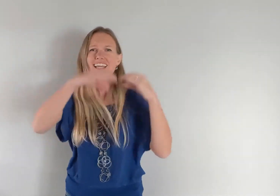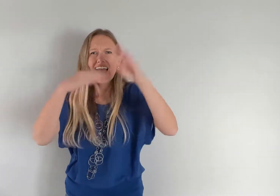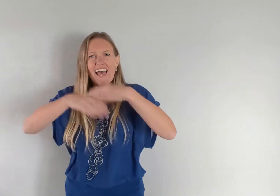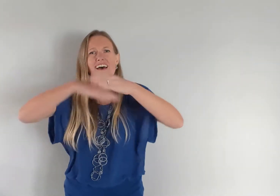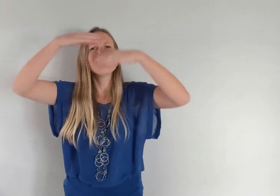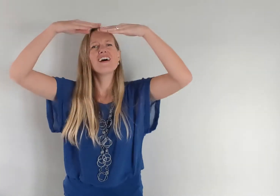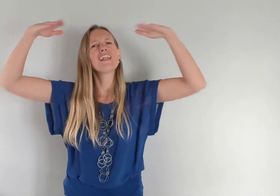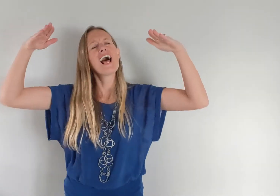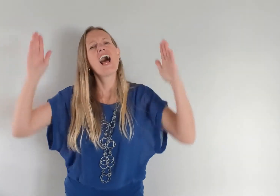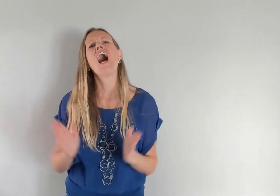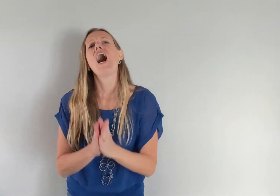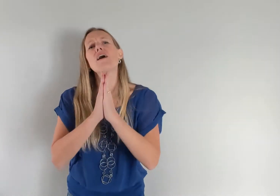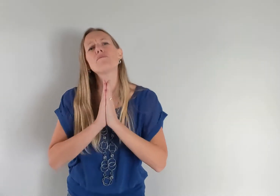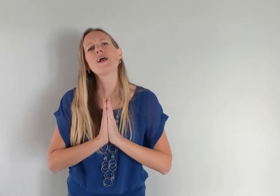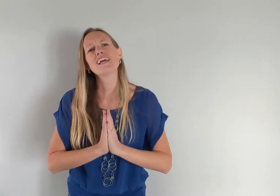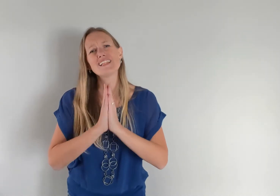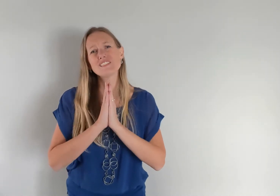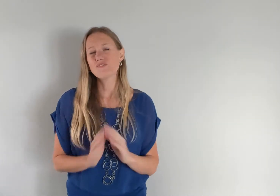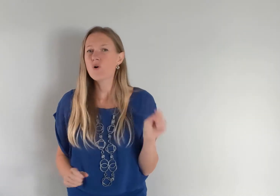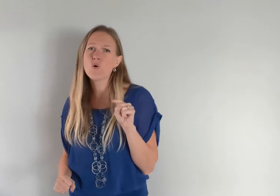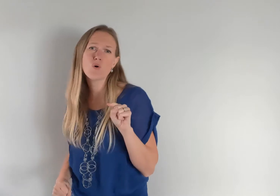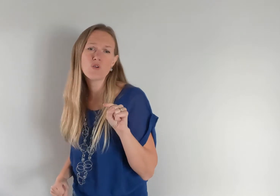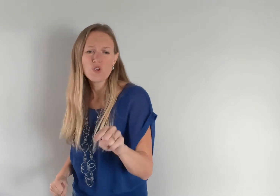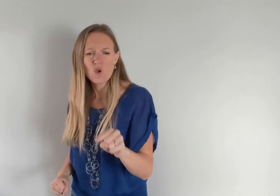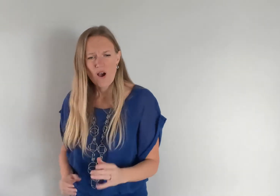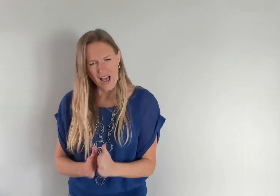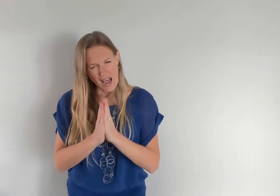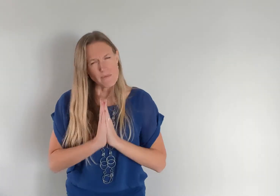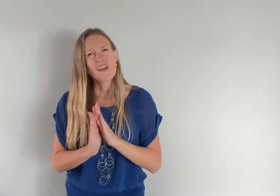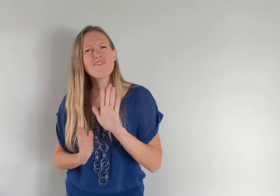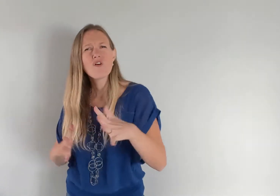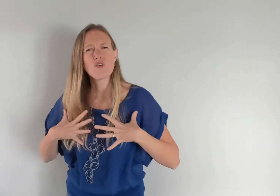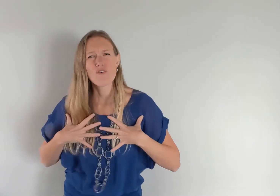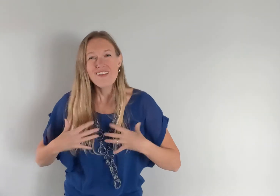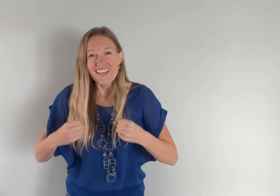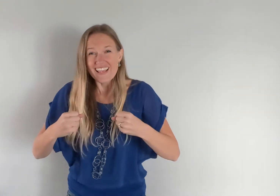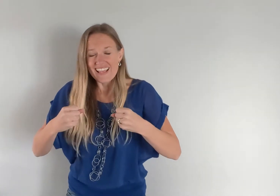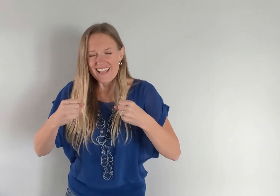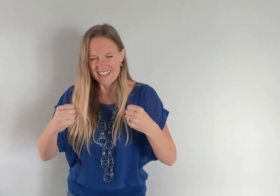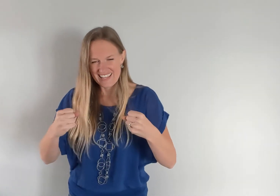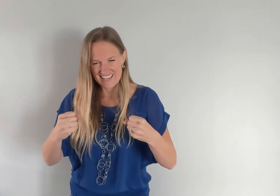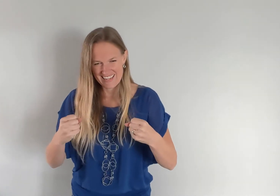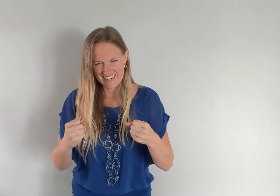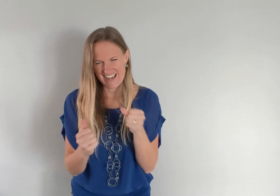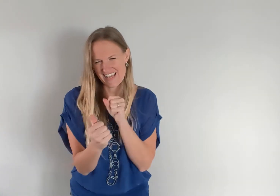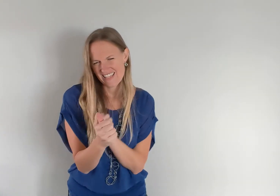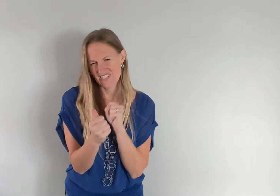heaven And pray this for you I pray for your healing That